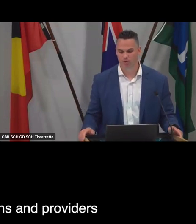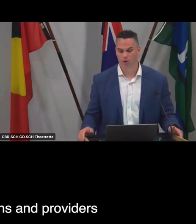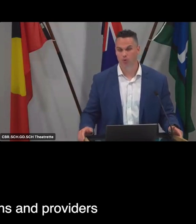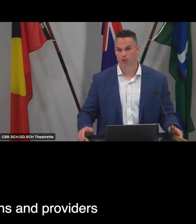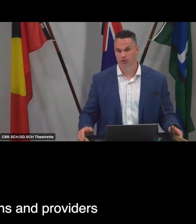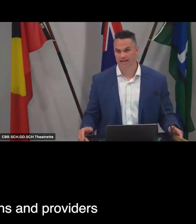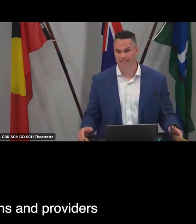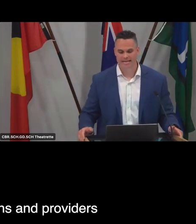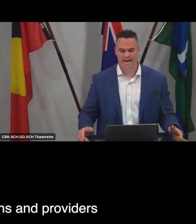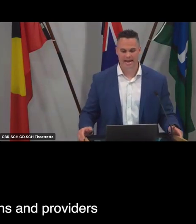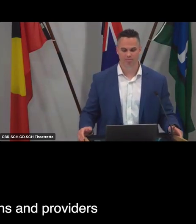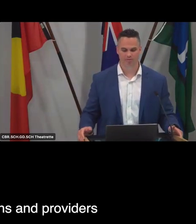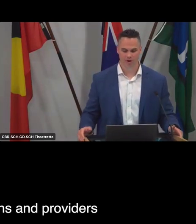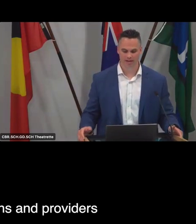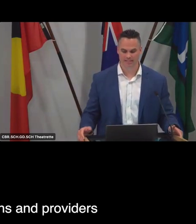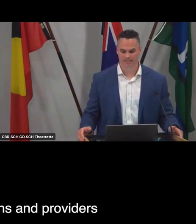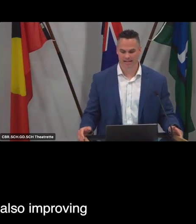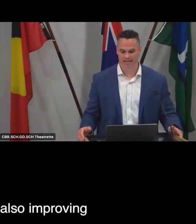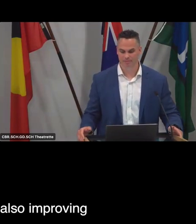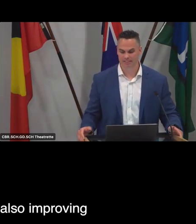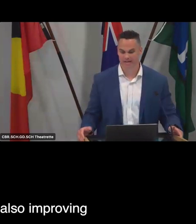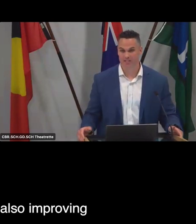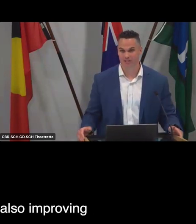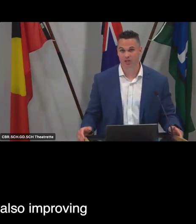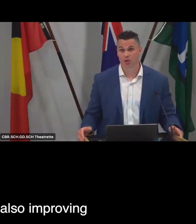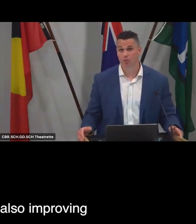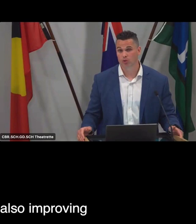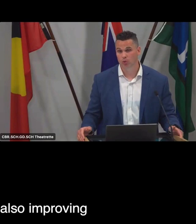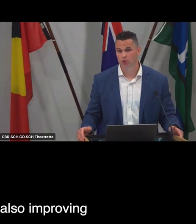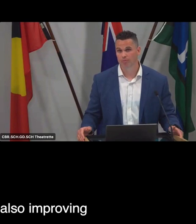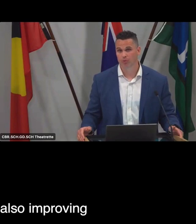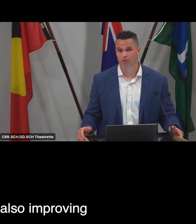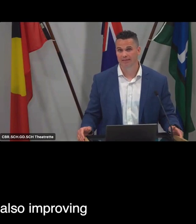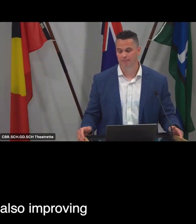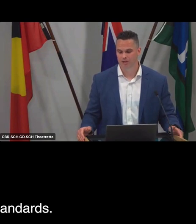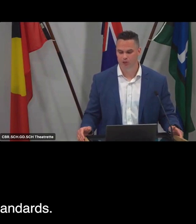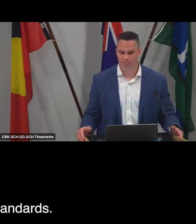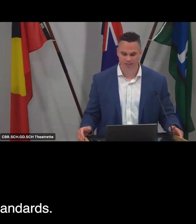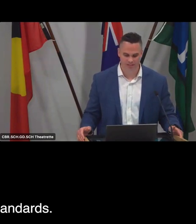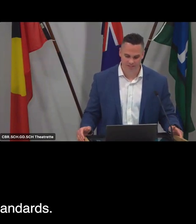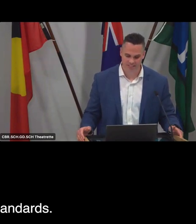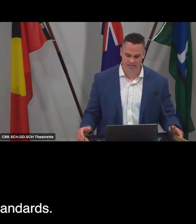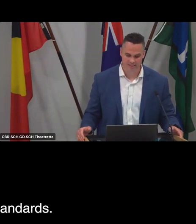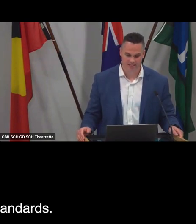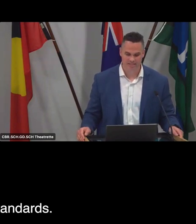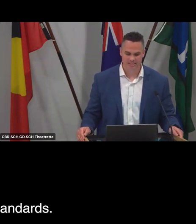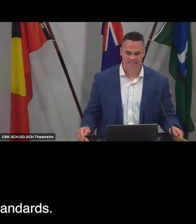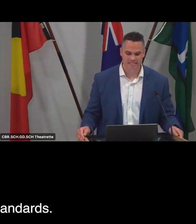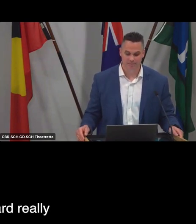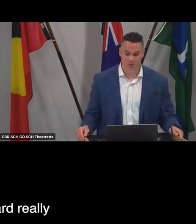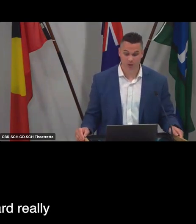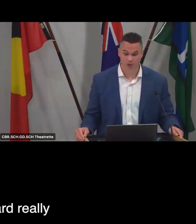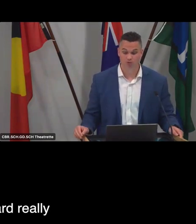to help both older Australians and providers understand expectations, whilst also improving the measurability of the standards.